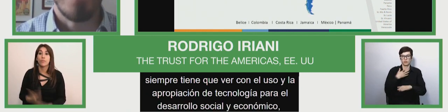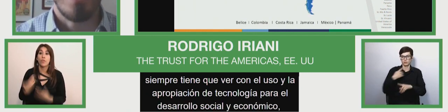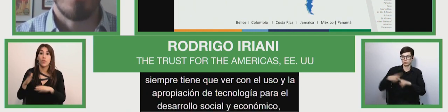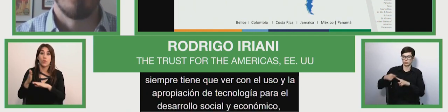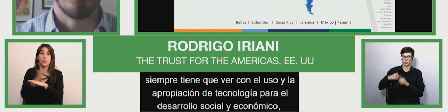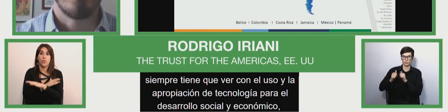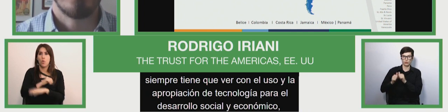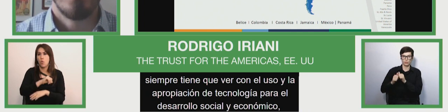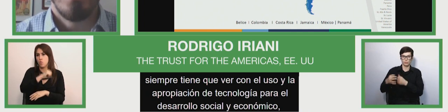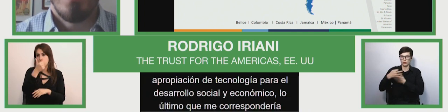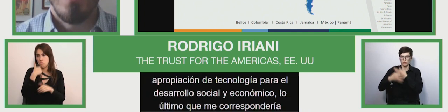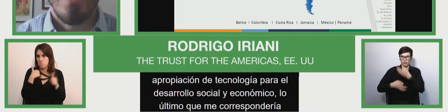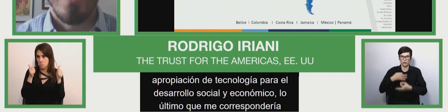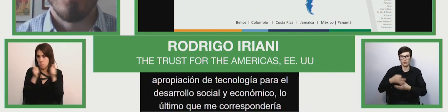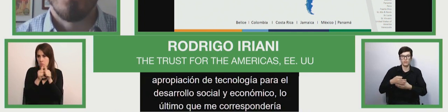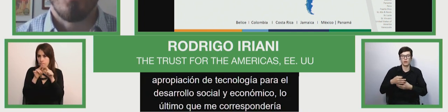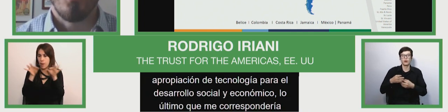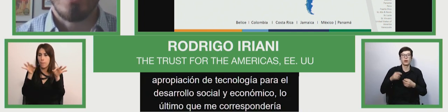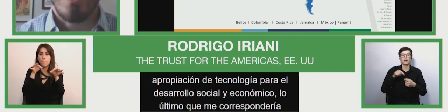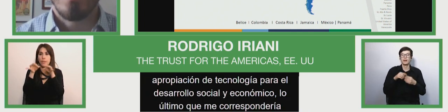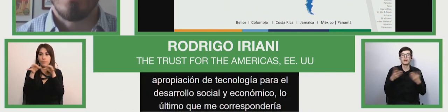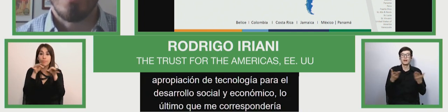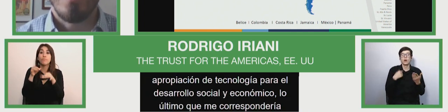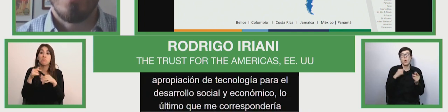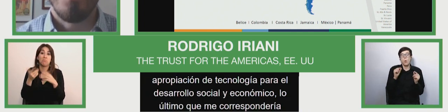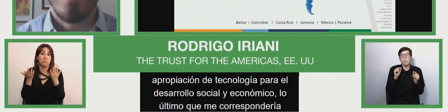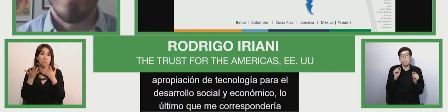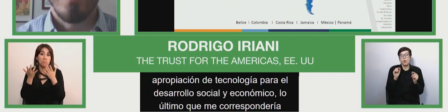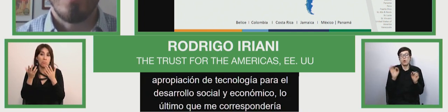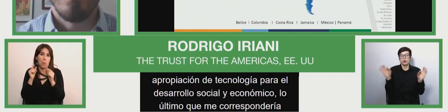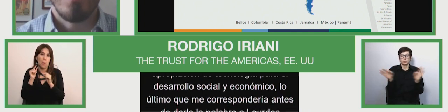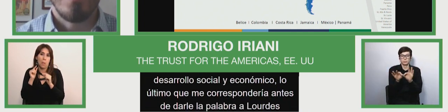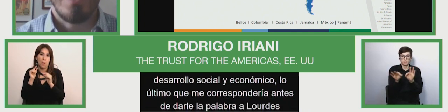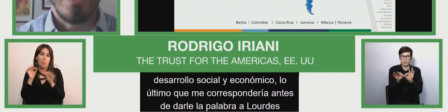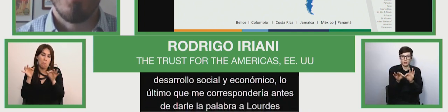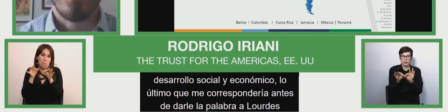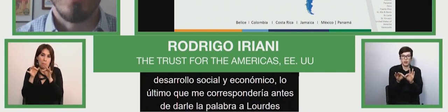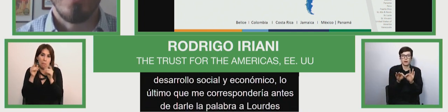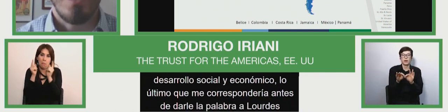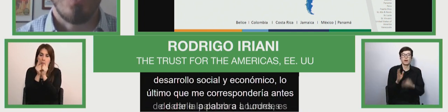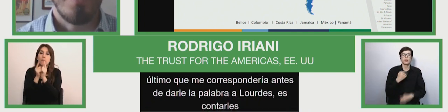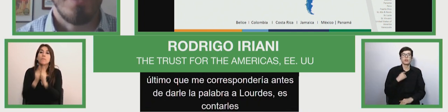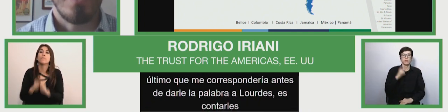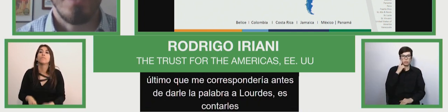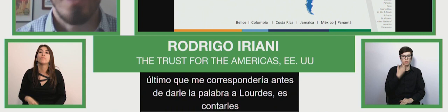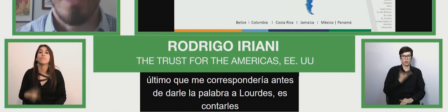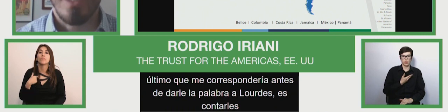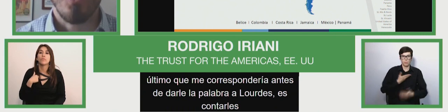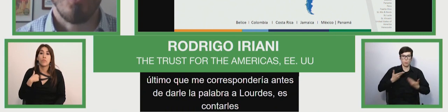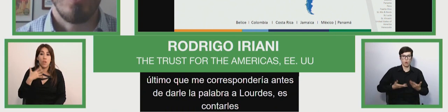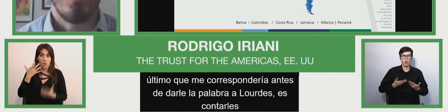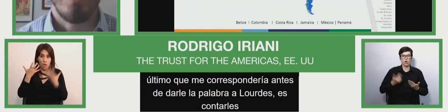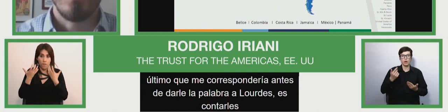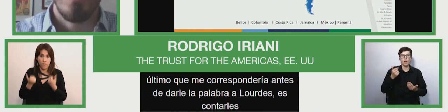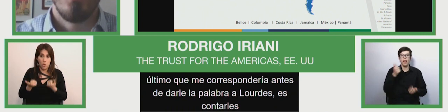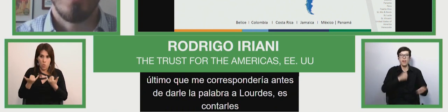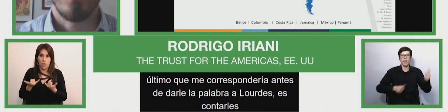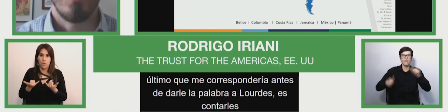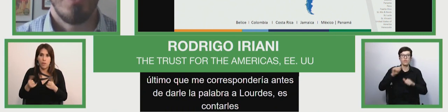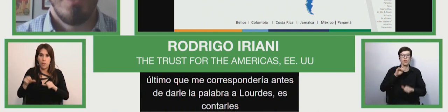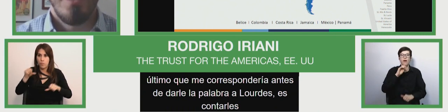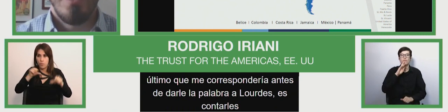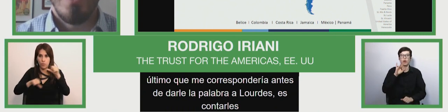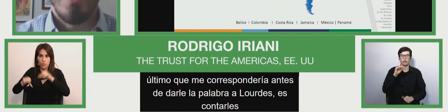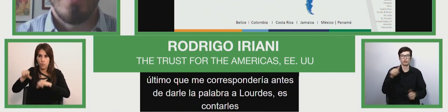social development and economic development development the last slide that is of me within